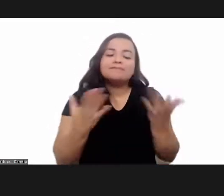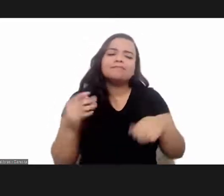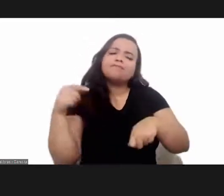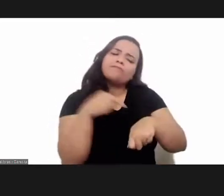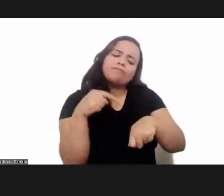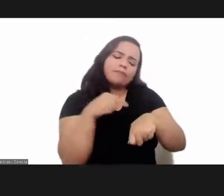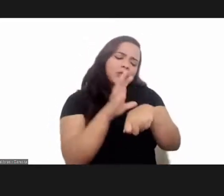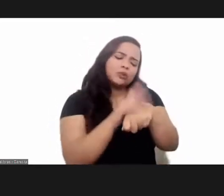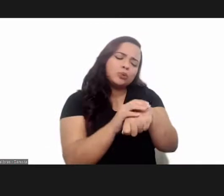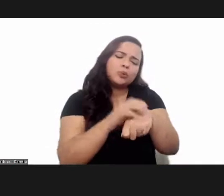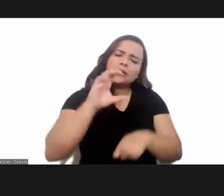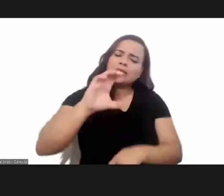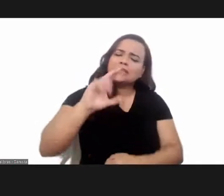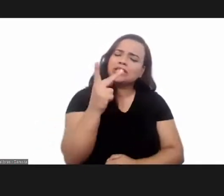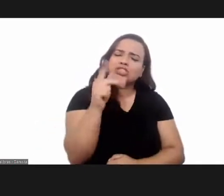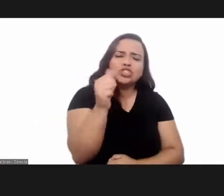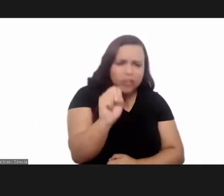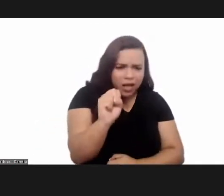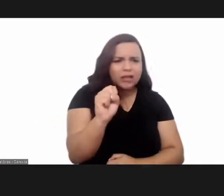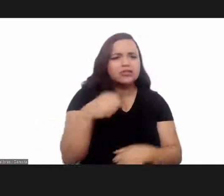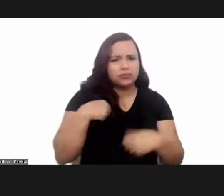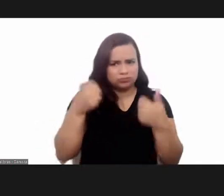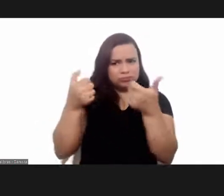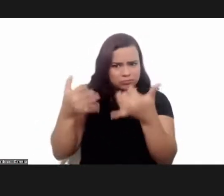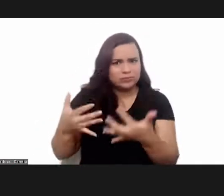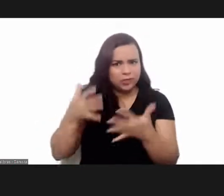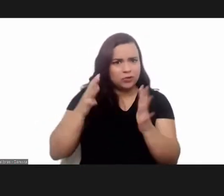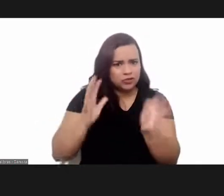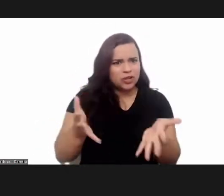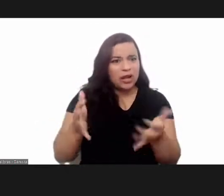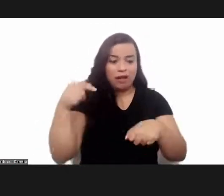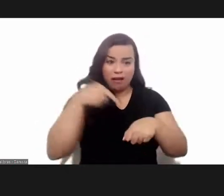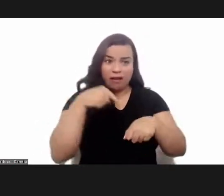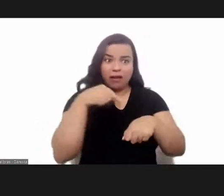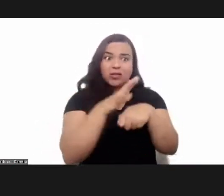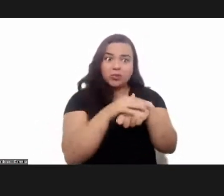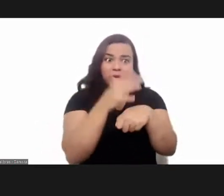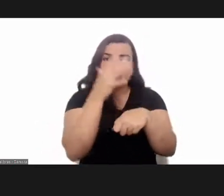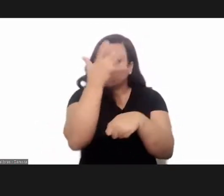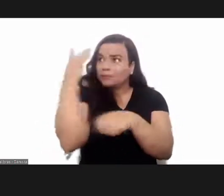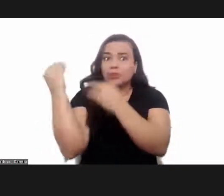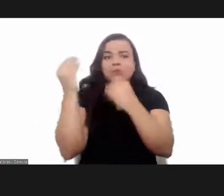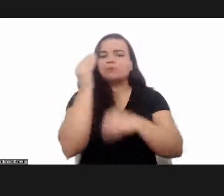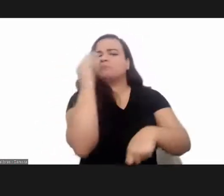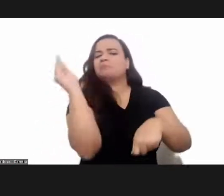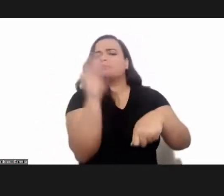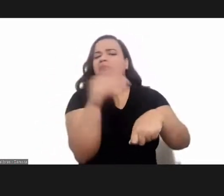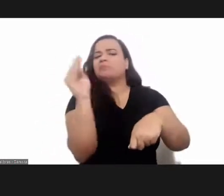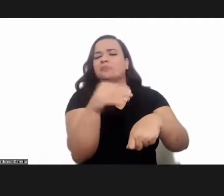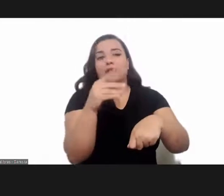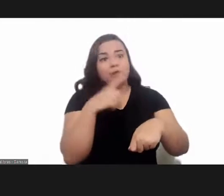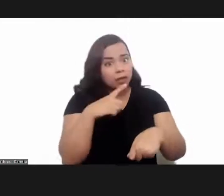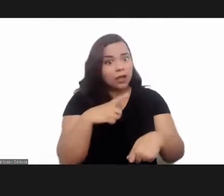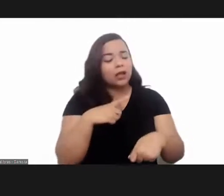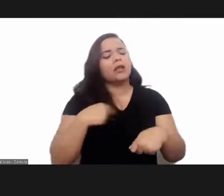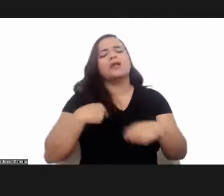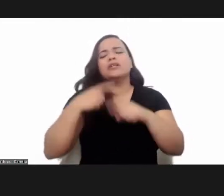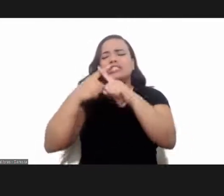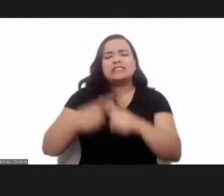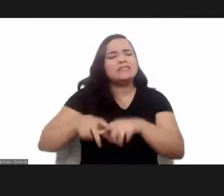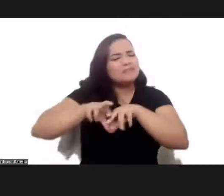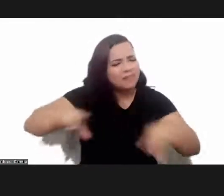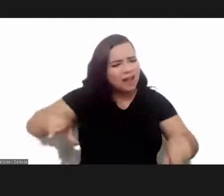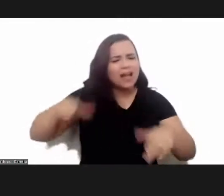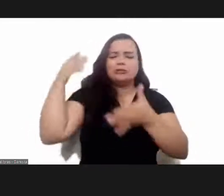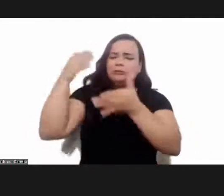Chagas disease, as was said, is a neglected disease. There are still several different challenges